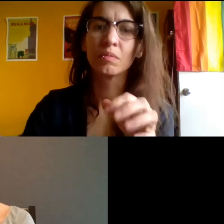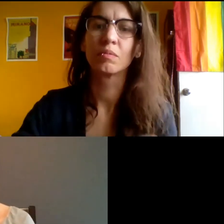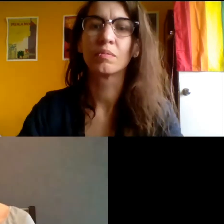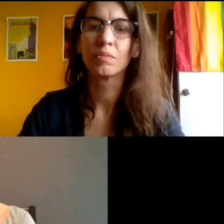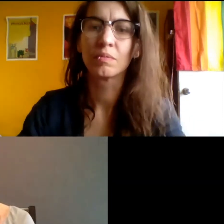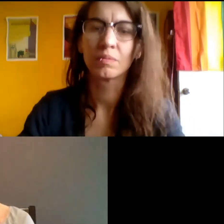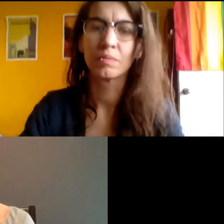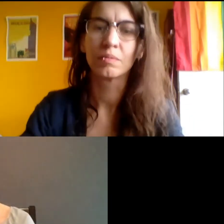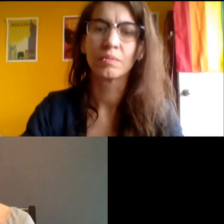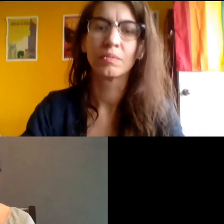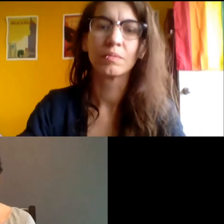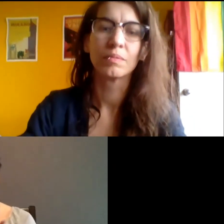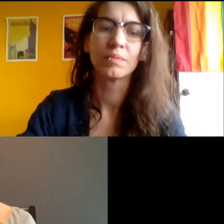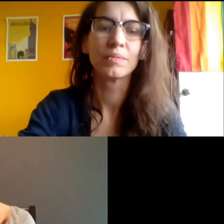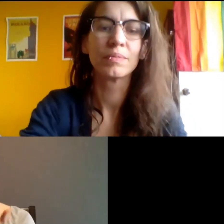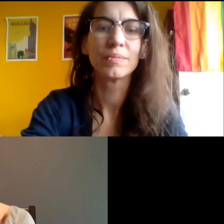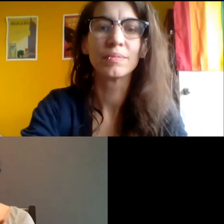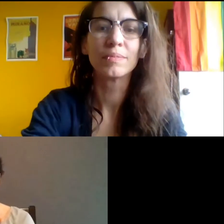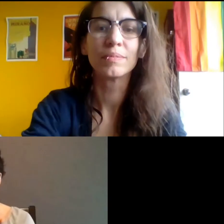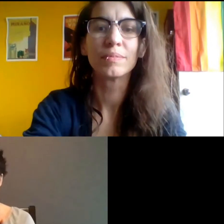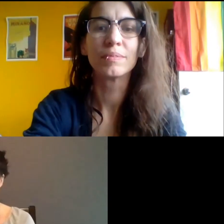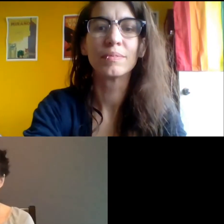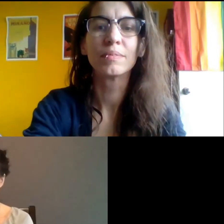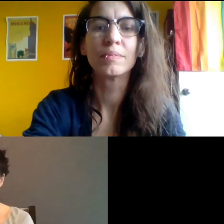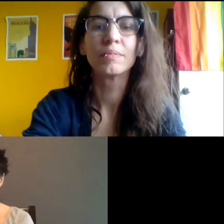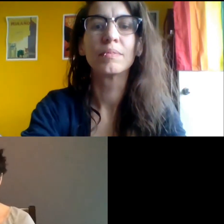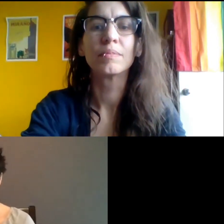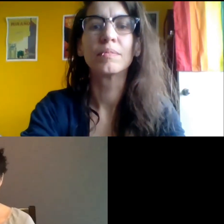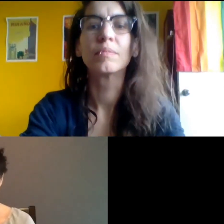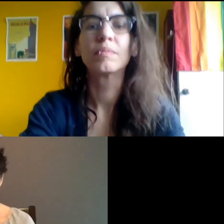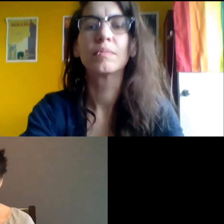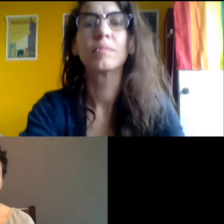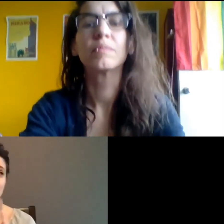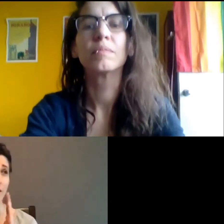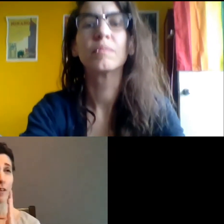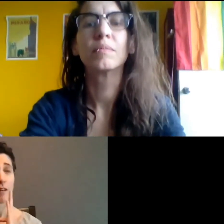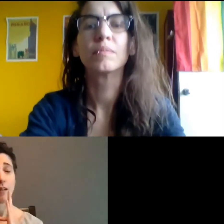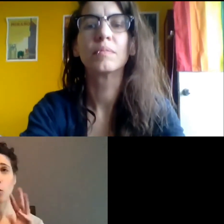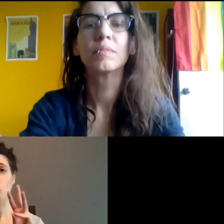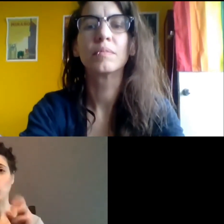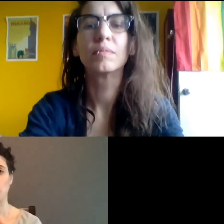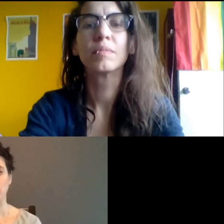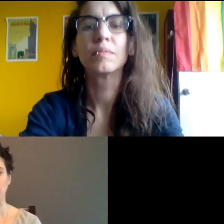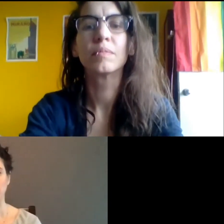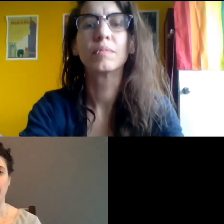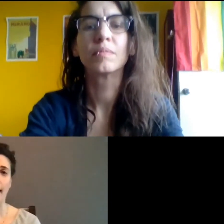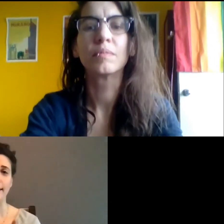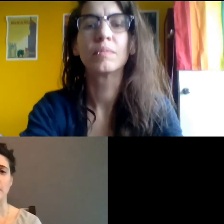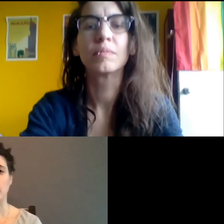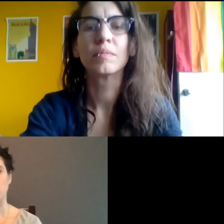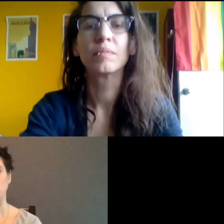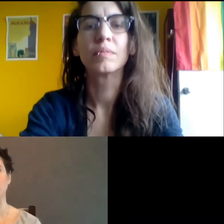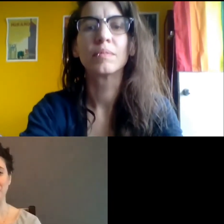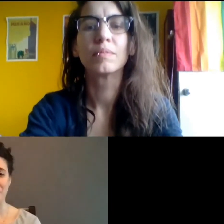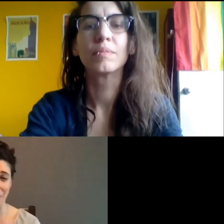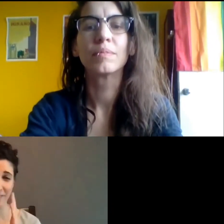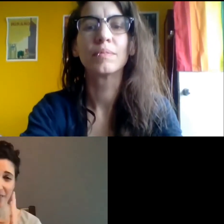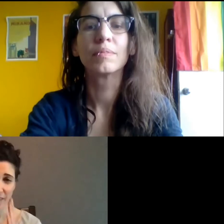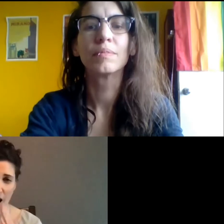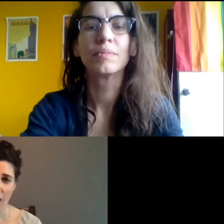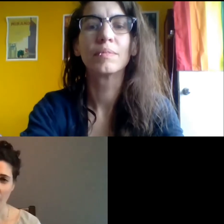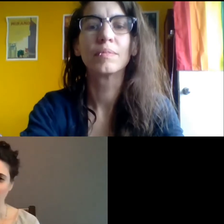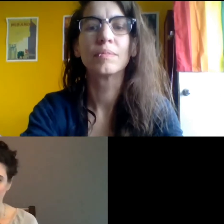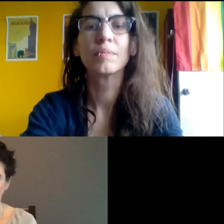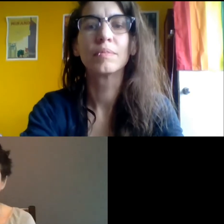especially if it's going to be an anti-oppression workshop or something along those lines, um, it definitely is